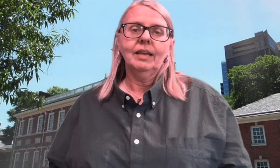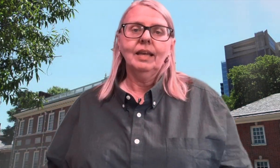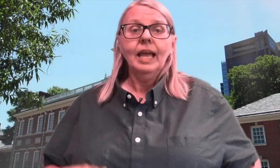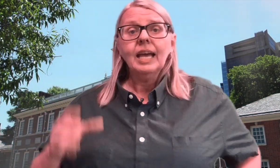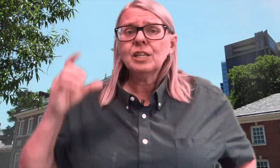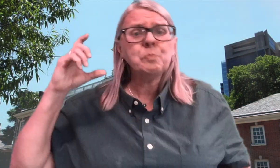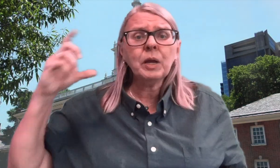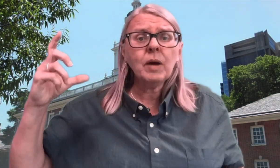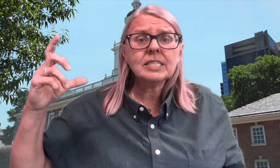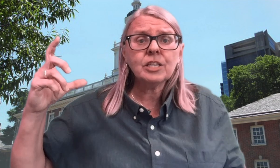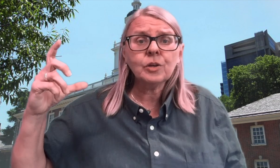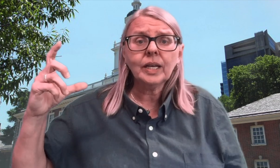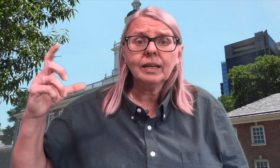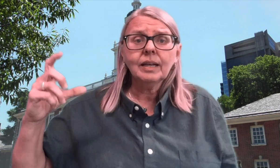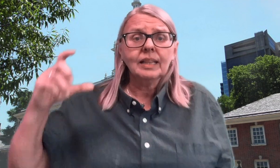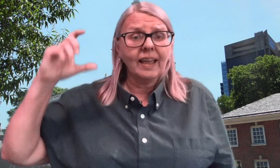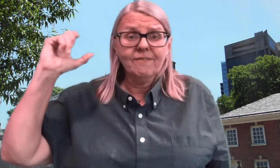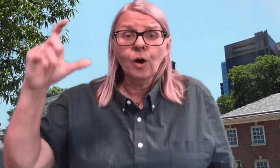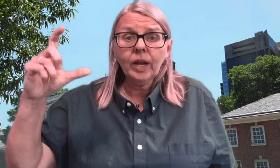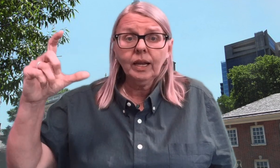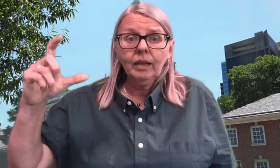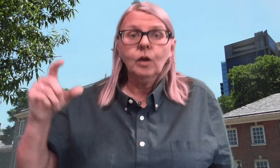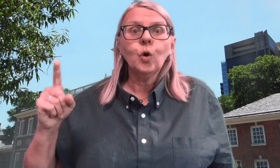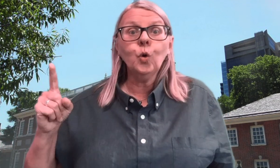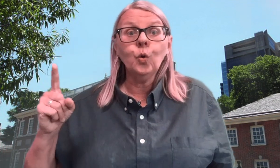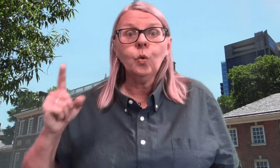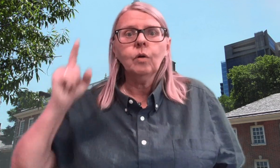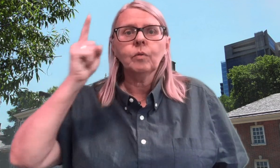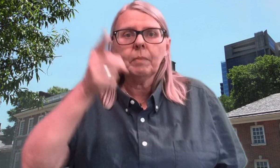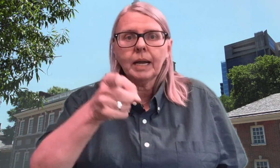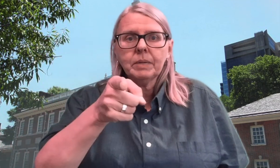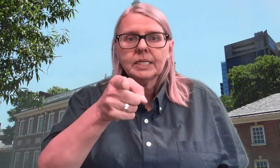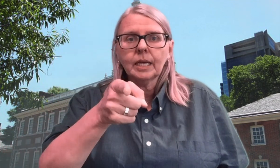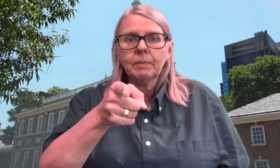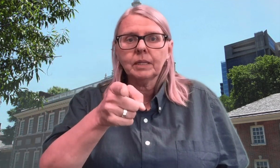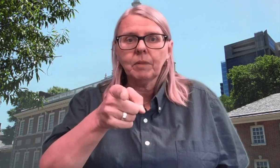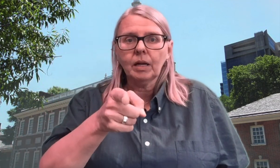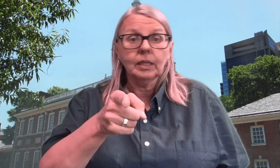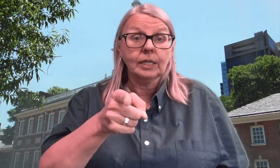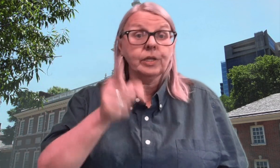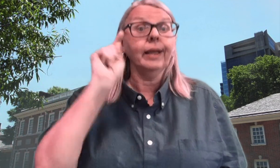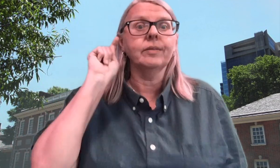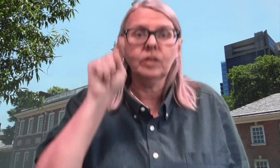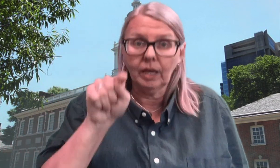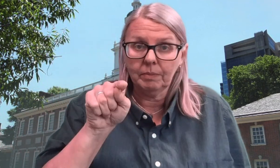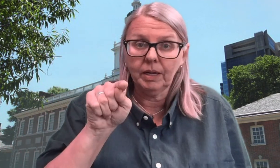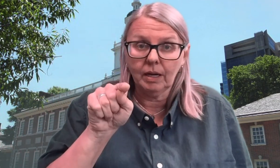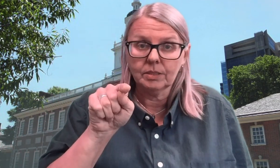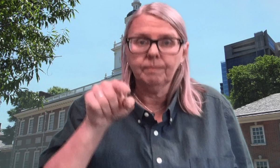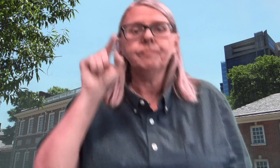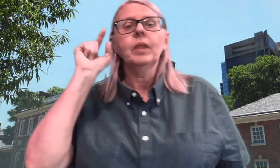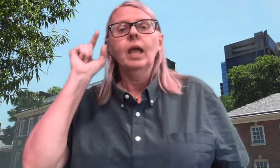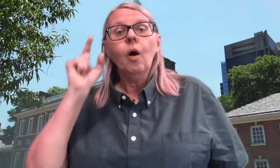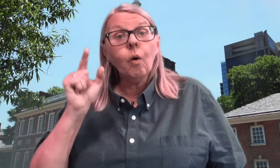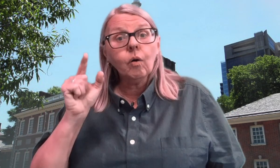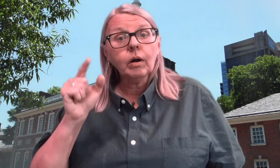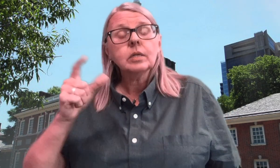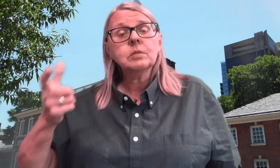And there's big ways to do it, like voting. Ooh, remind me to tell you about the mock election. It's gonna be awesome. Or small